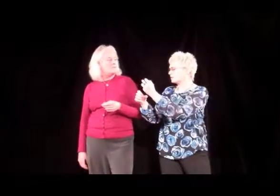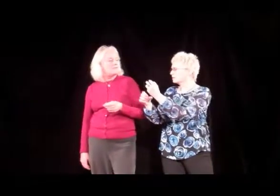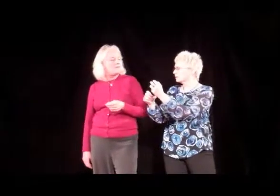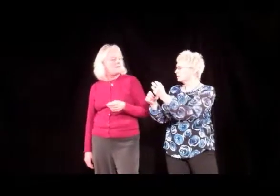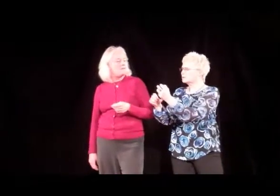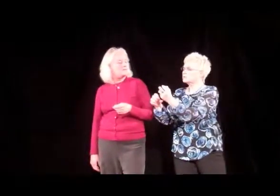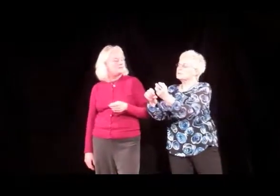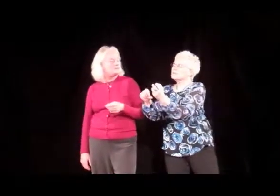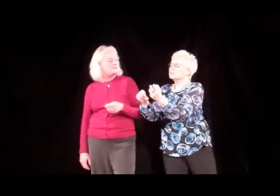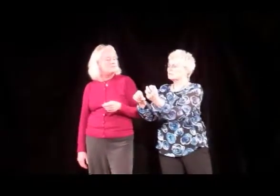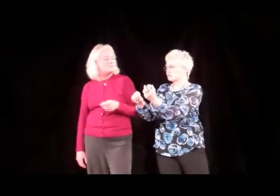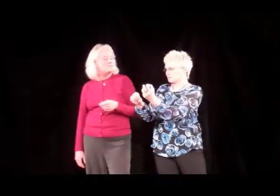Just touch it.